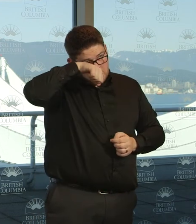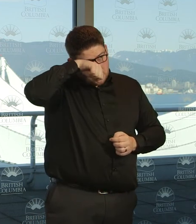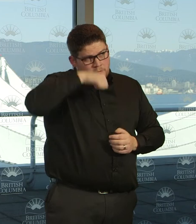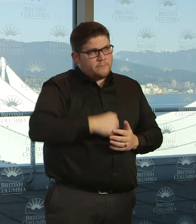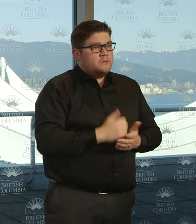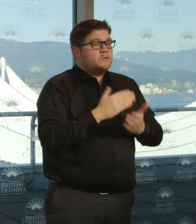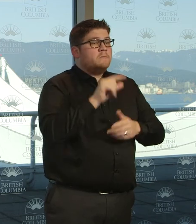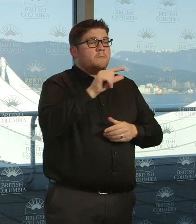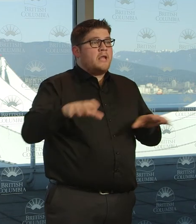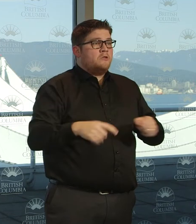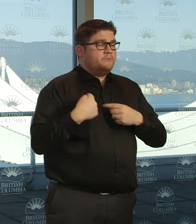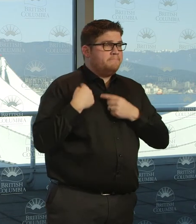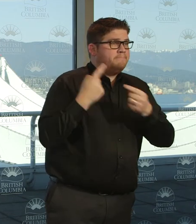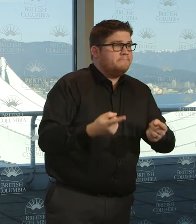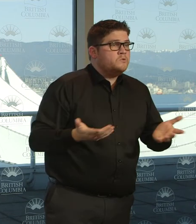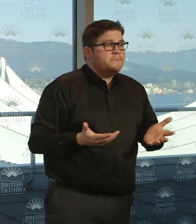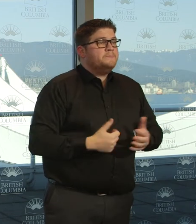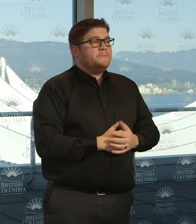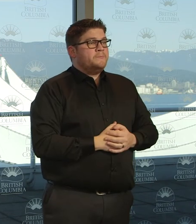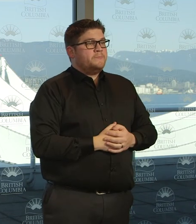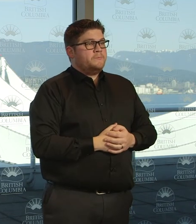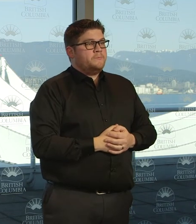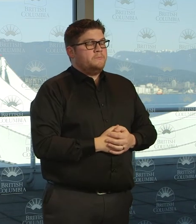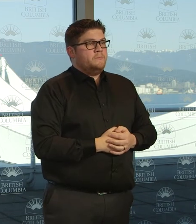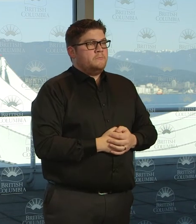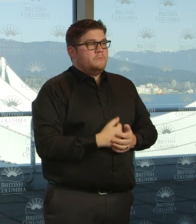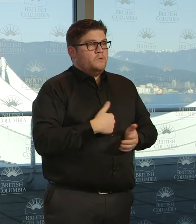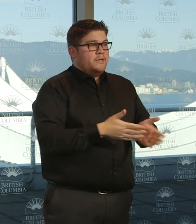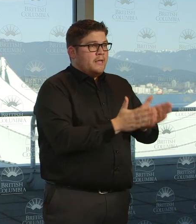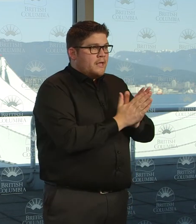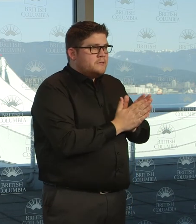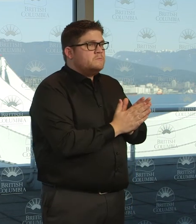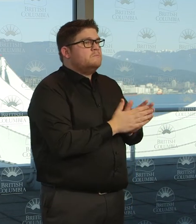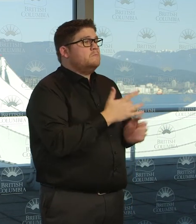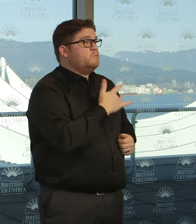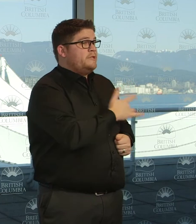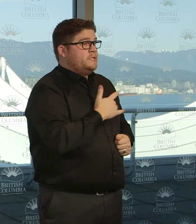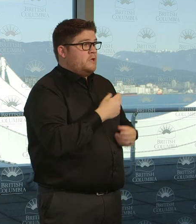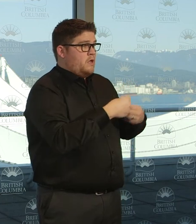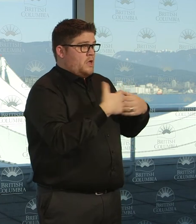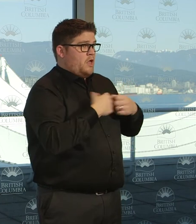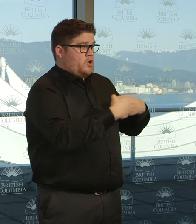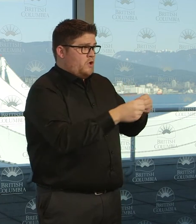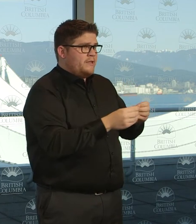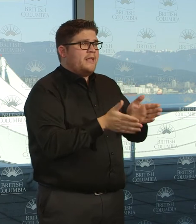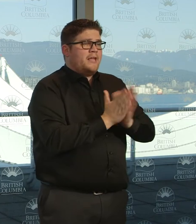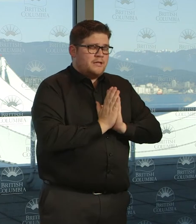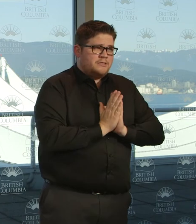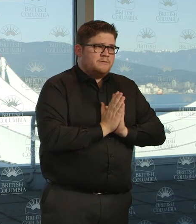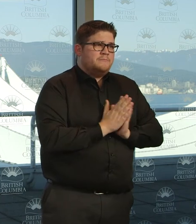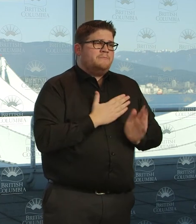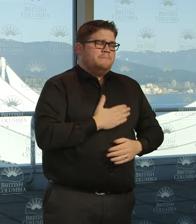as a community. We have asked and the provincial health officer has asked and all of us have asked that everyone take part in the